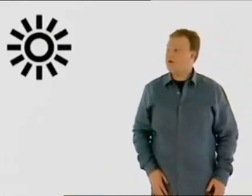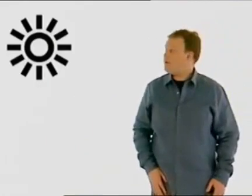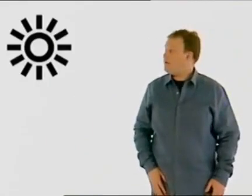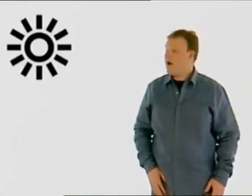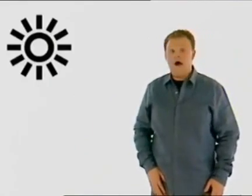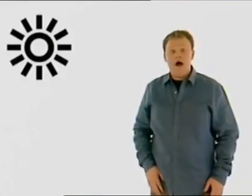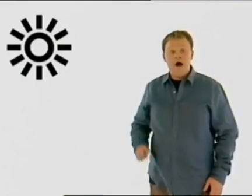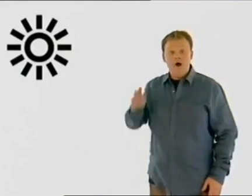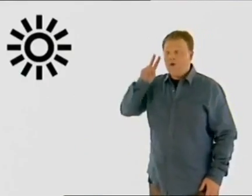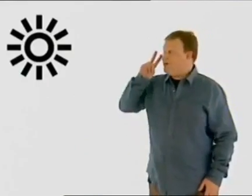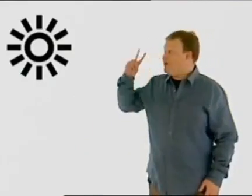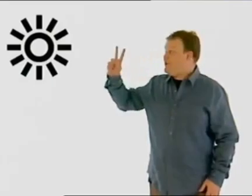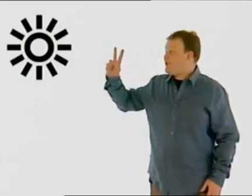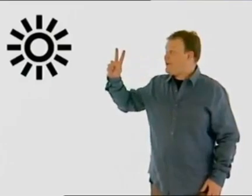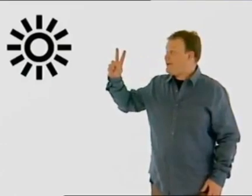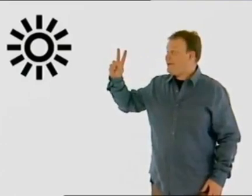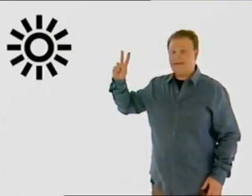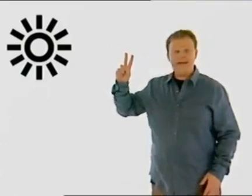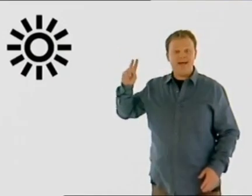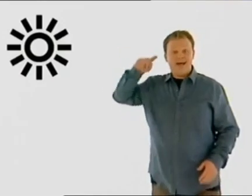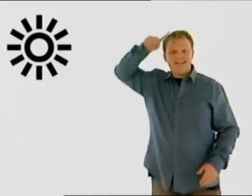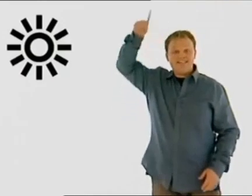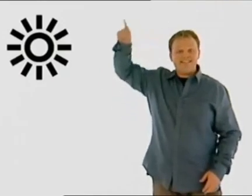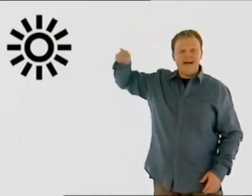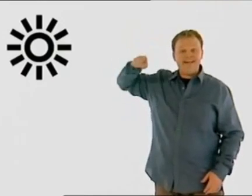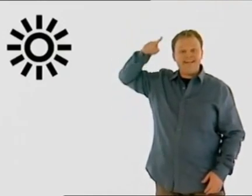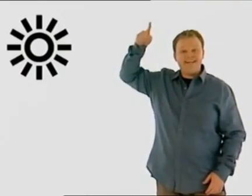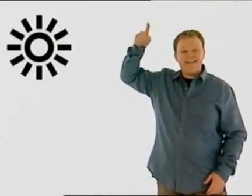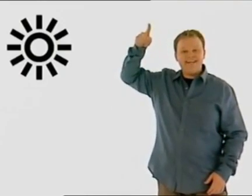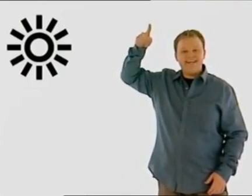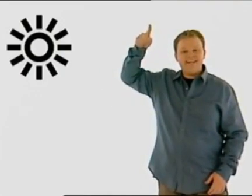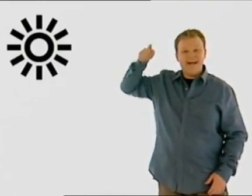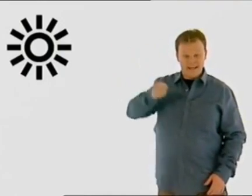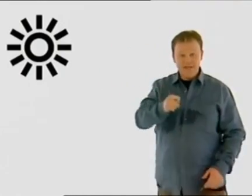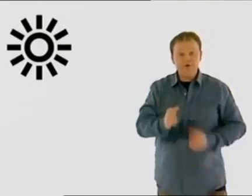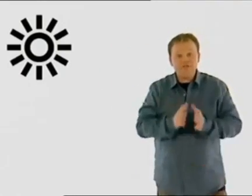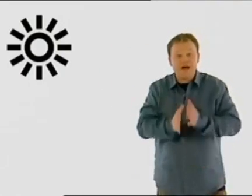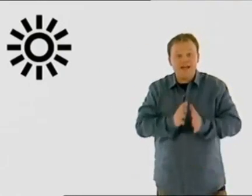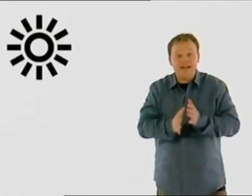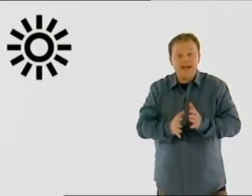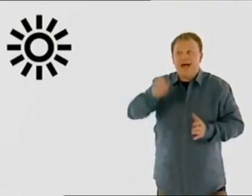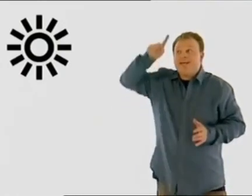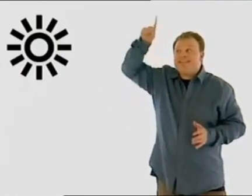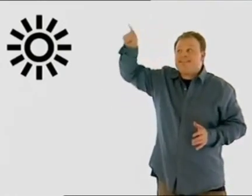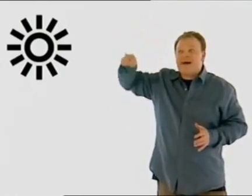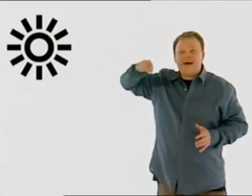Oh, look. Sun. You sign sun.